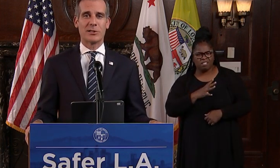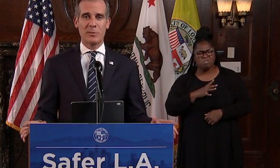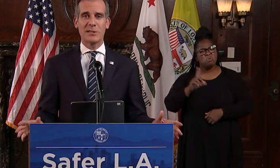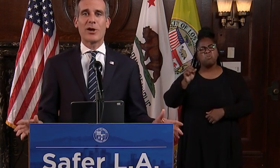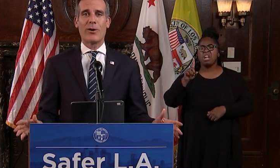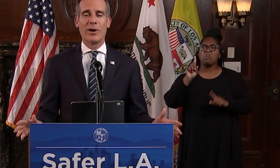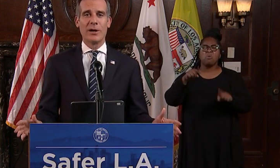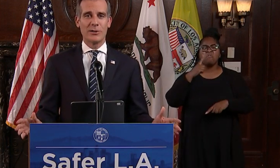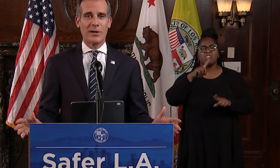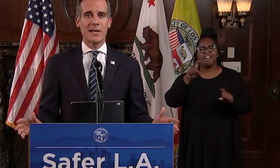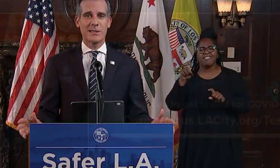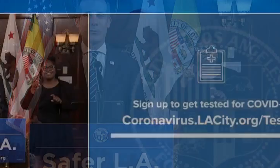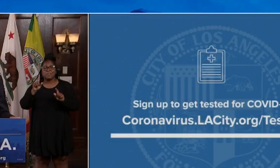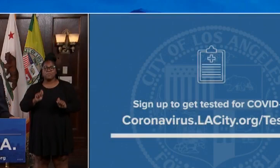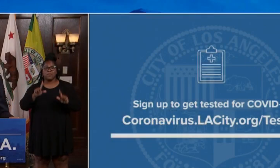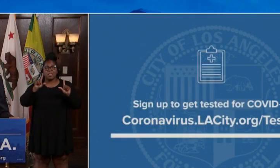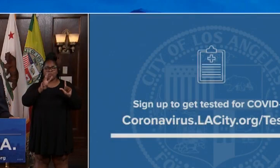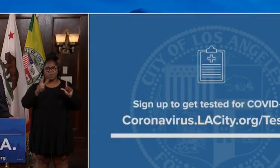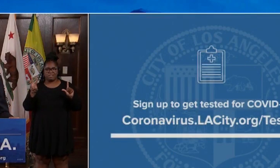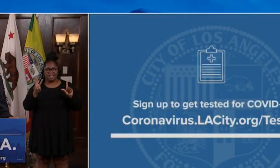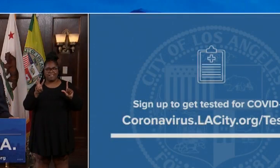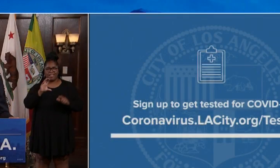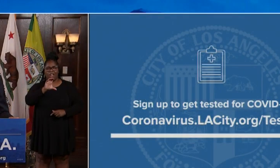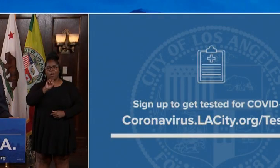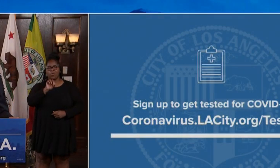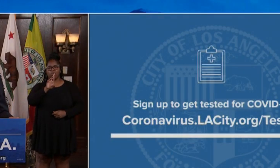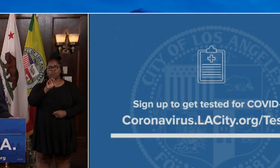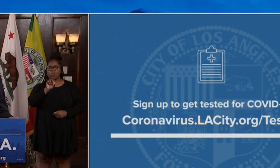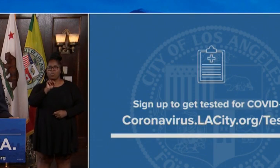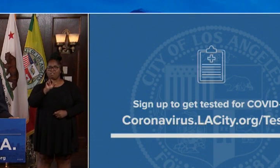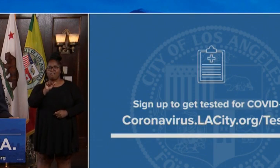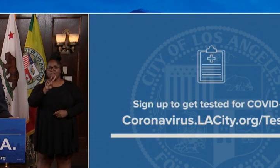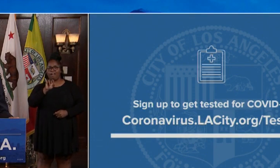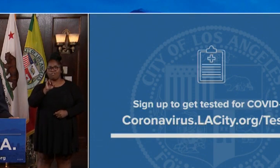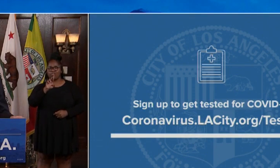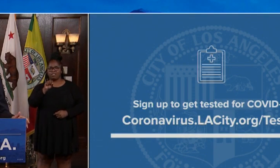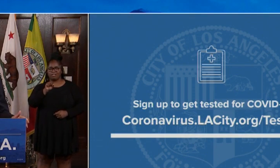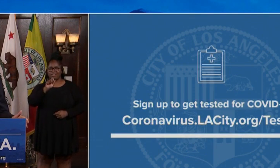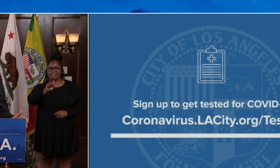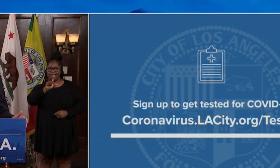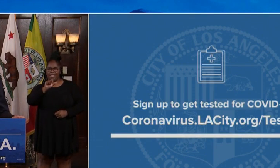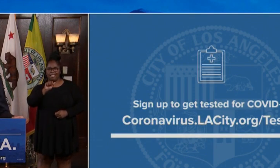locations, please go to our testing website at coronavirus.lacity.org slash testing.